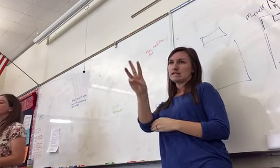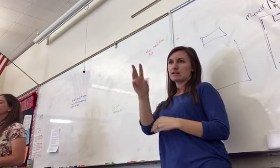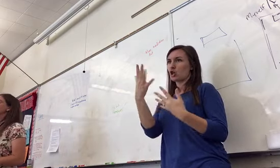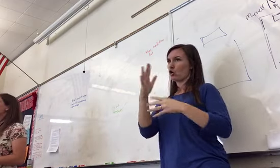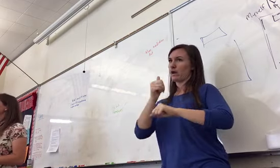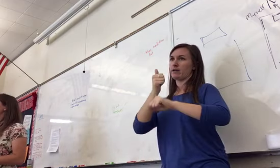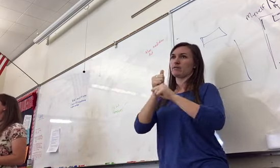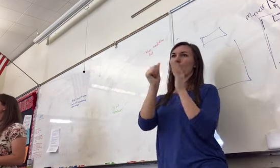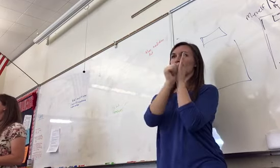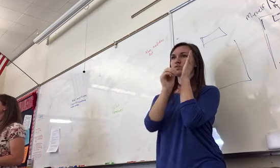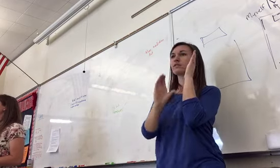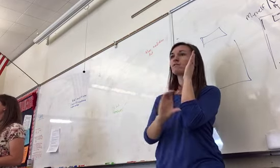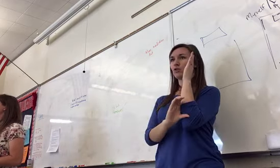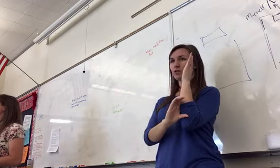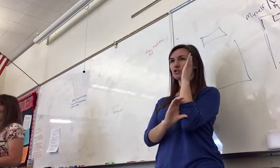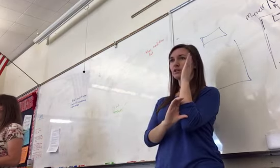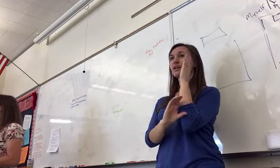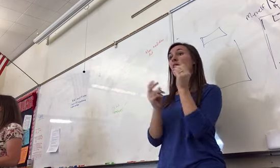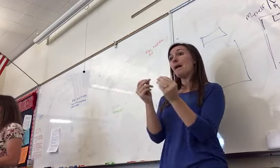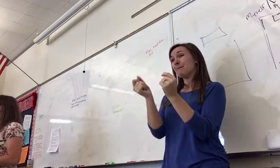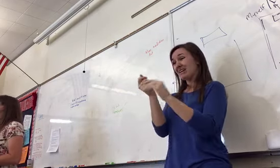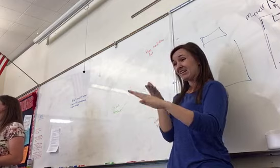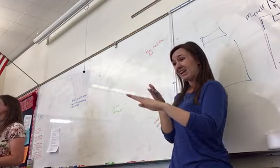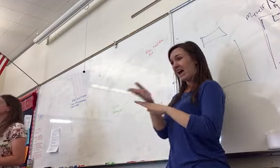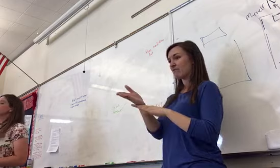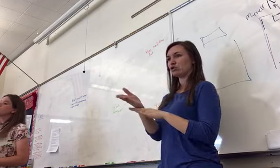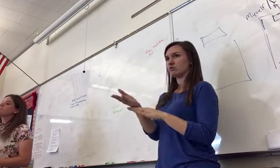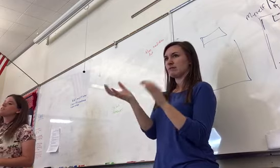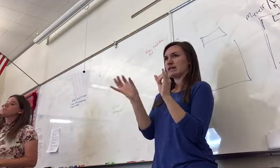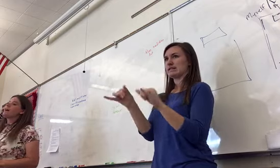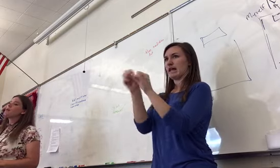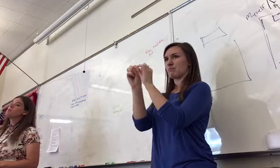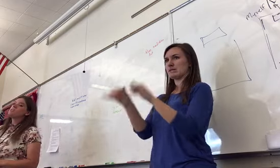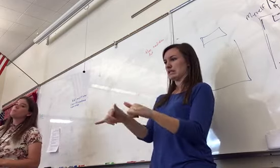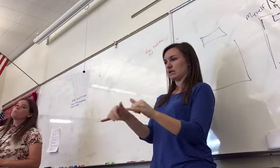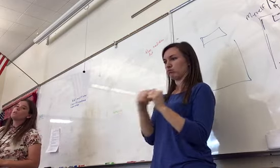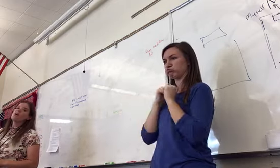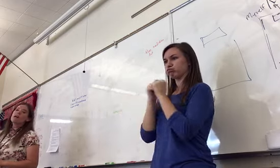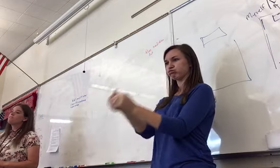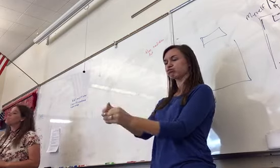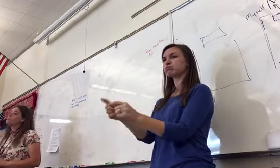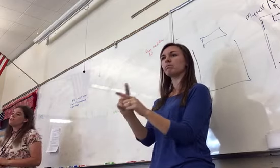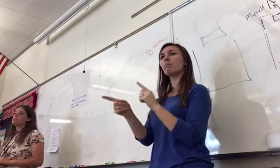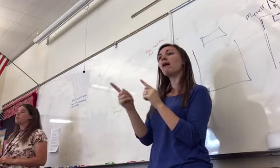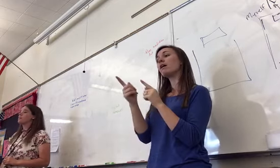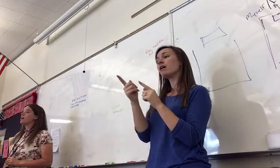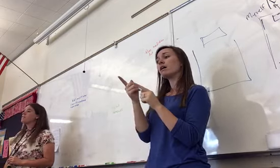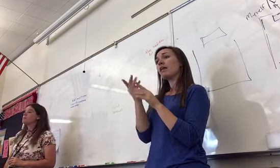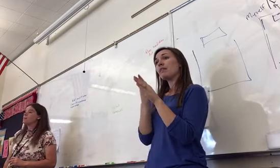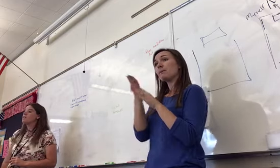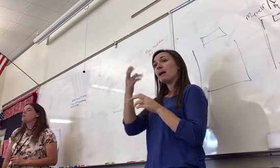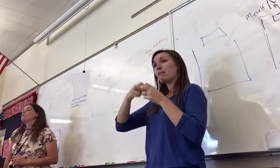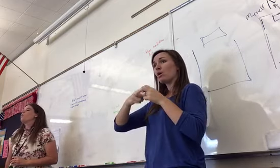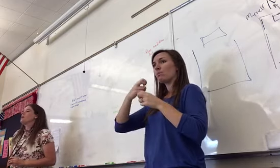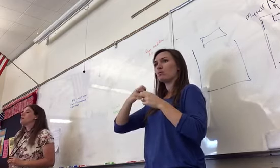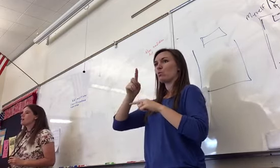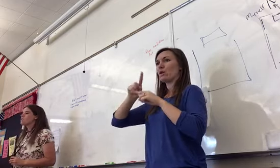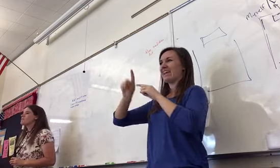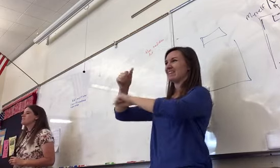immediately afterwards, we have that same system. Now, the major thing that's going to happen is we don't have the ability to create a government when our government